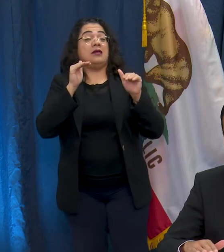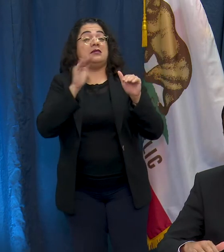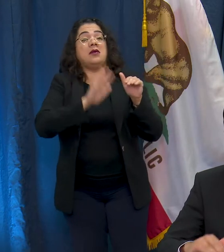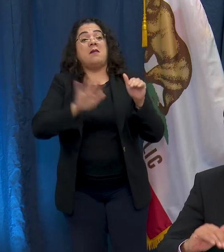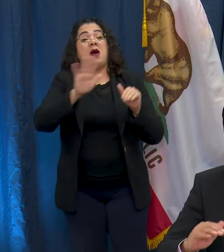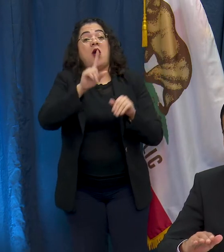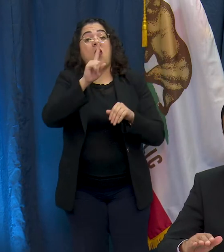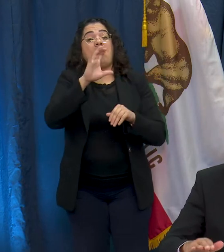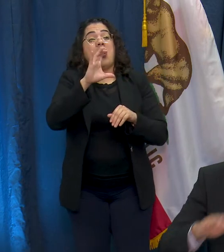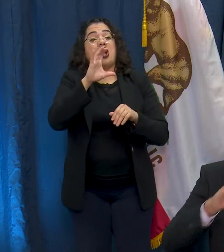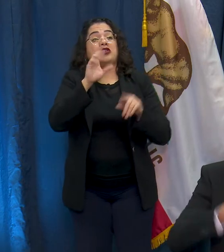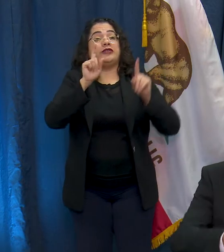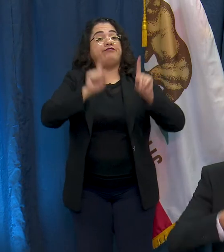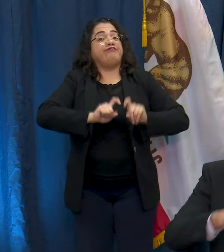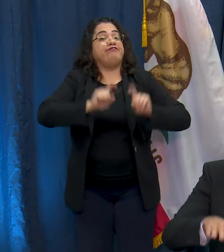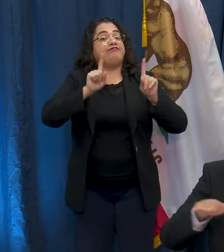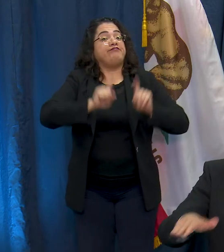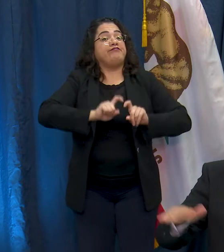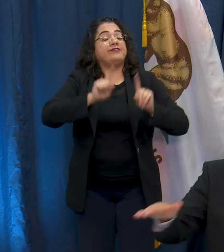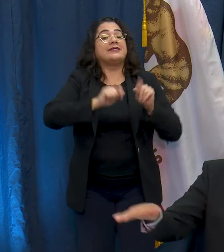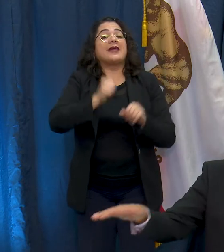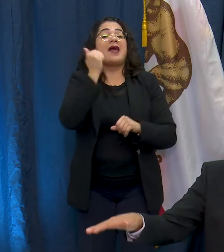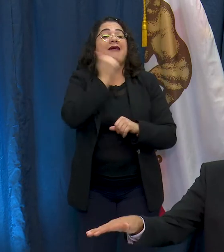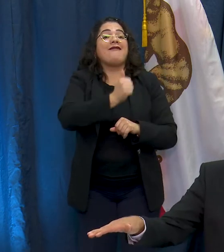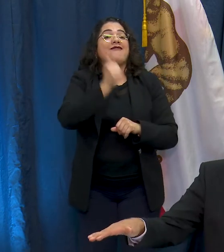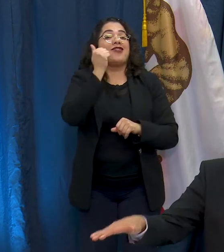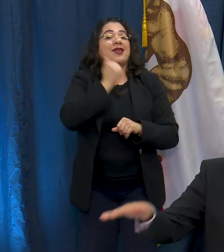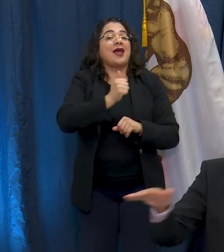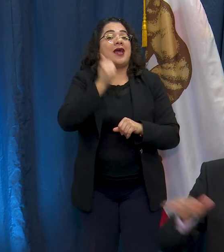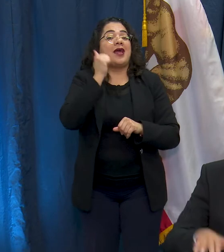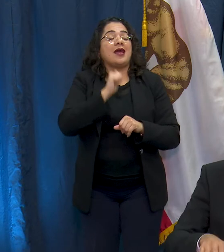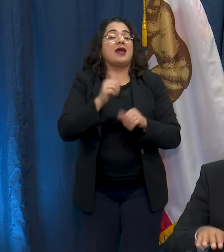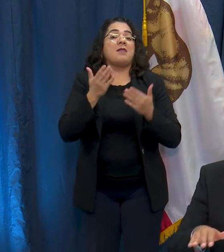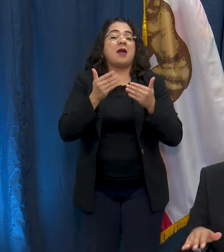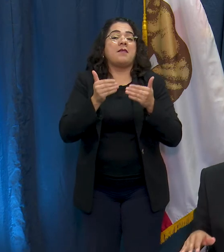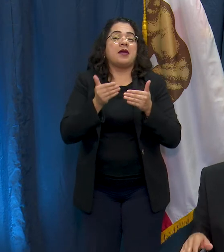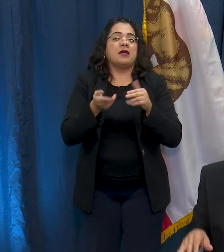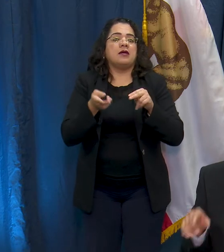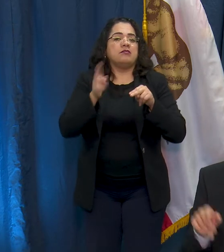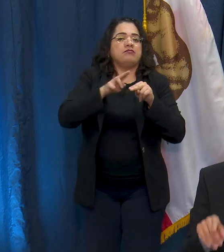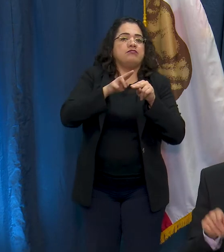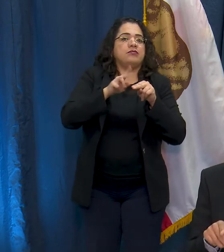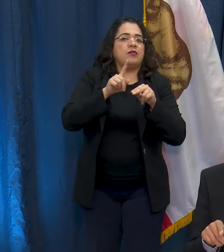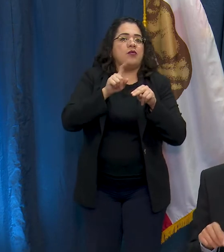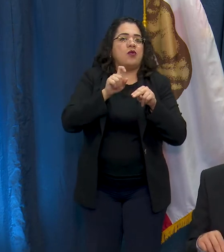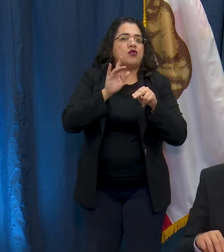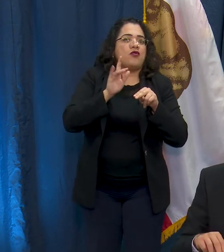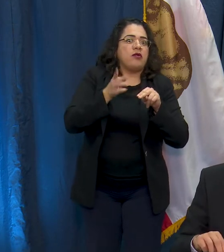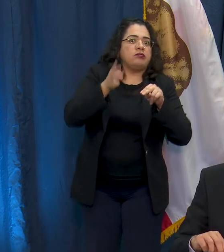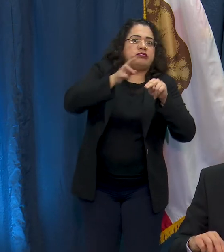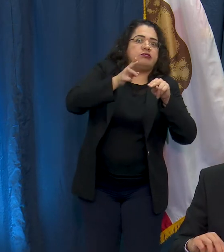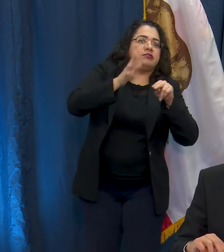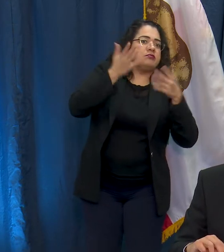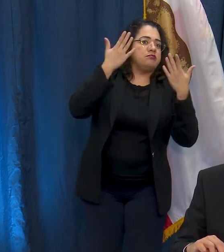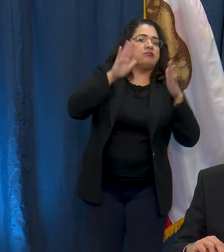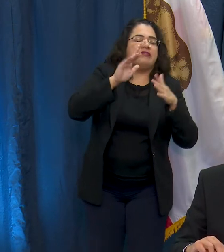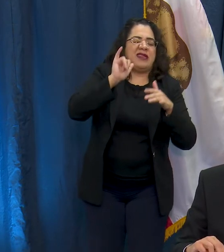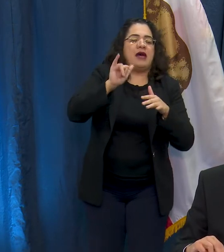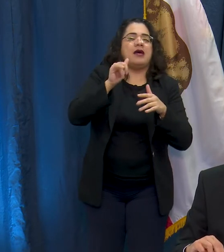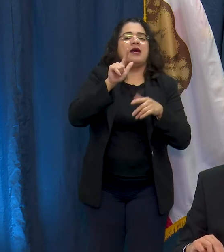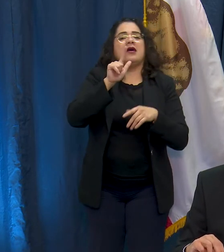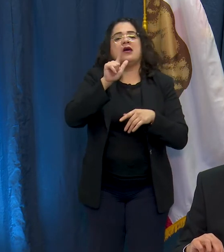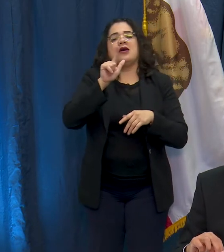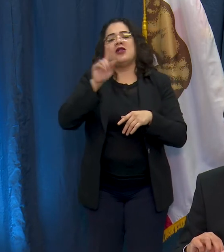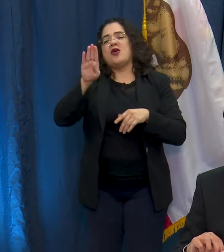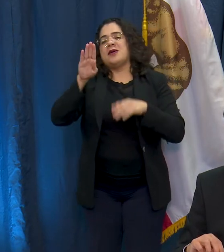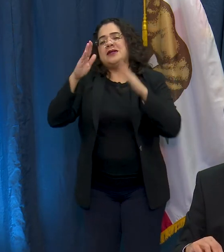a hundred tests a day and that will hopefully ramp up over time at Long Beach City College so again thank you Long Beach City College and we're